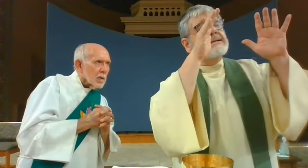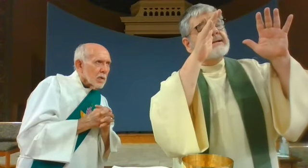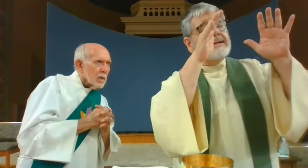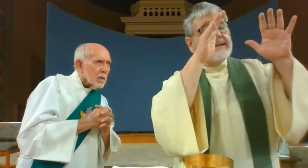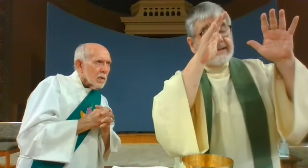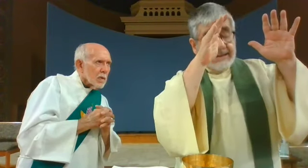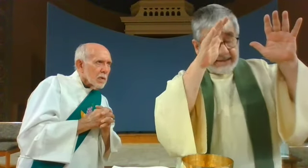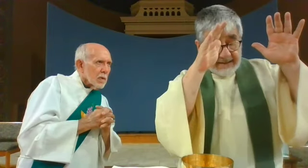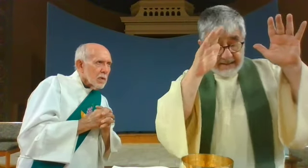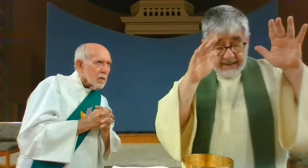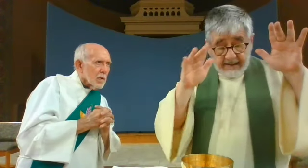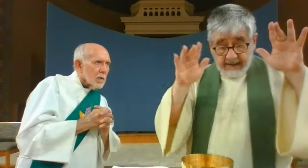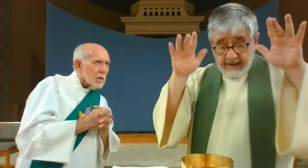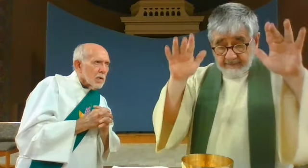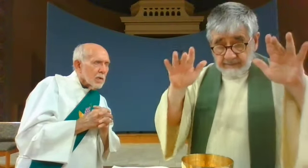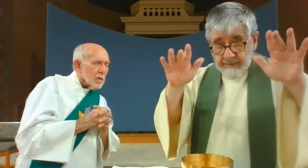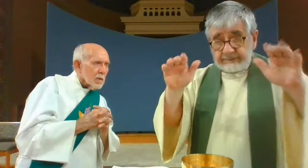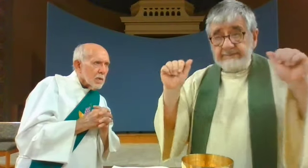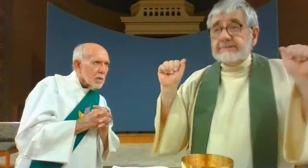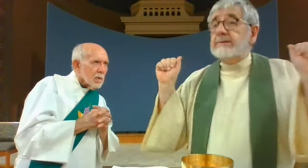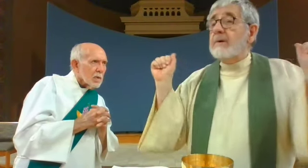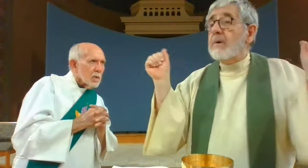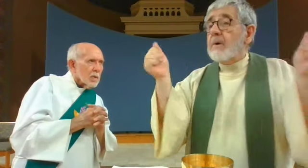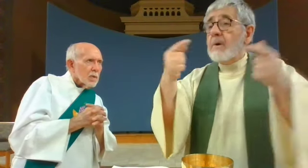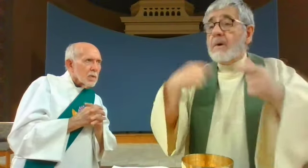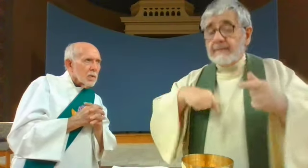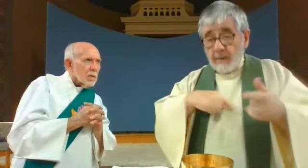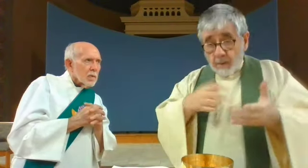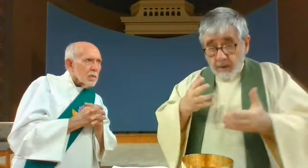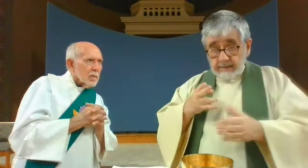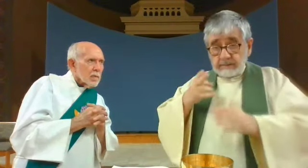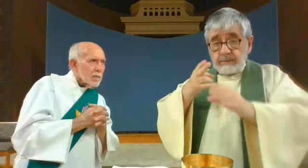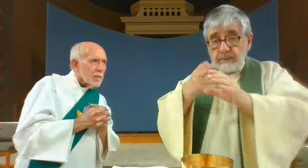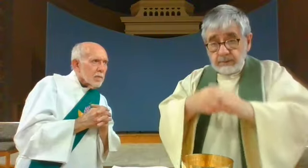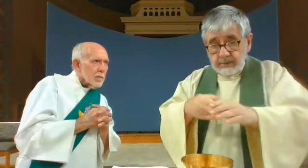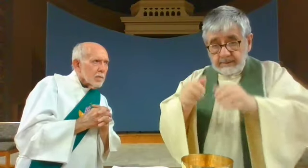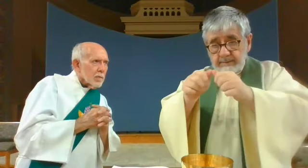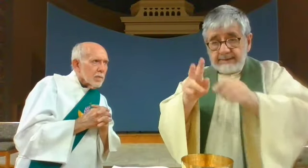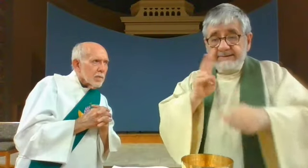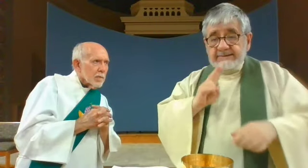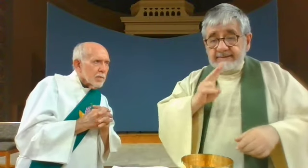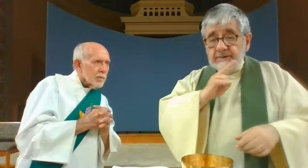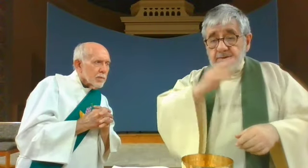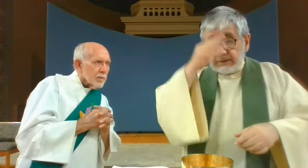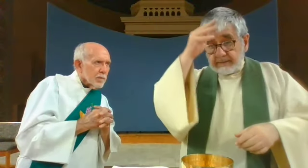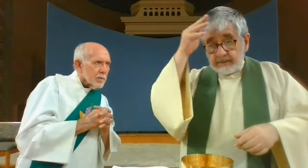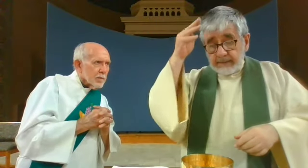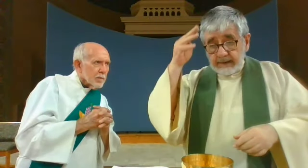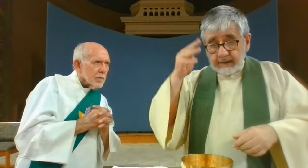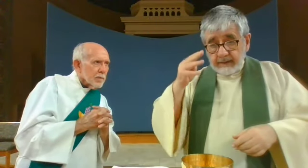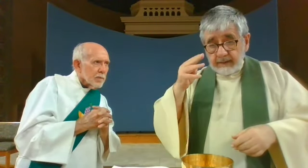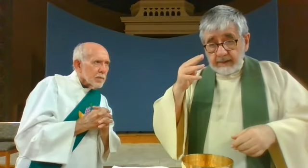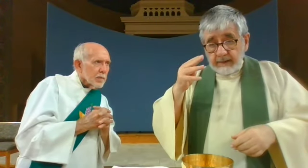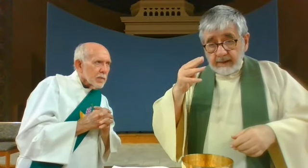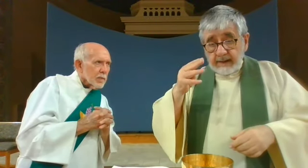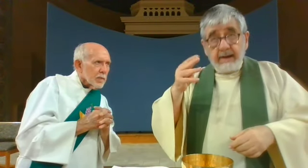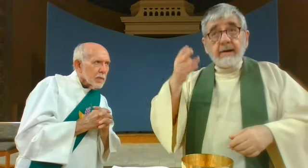have mercy on us all, we pray, that with the blessed Virgin Mary, with blessed